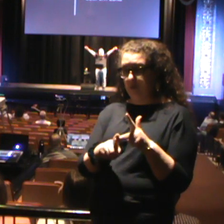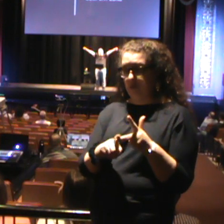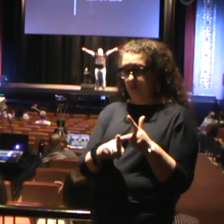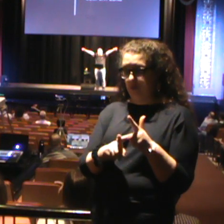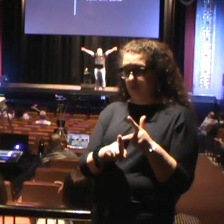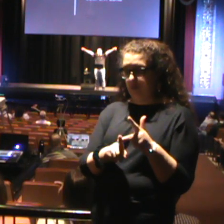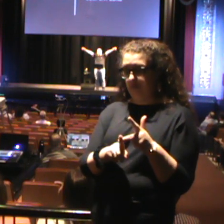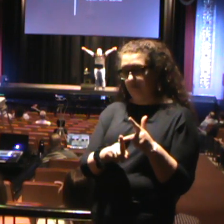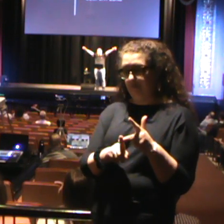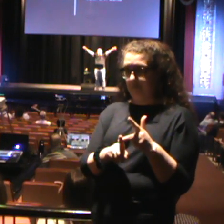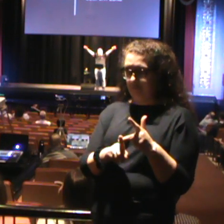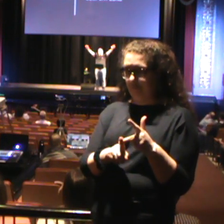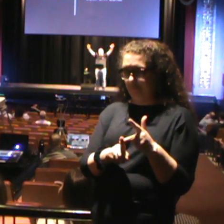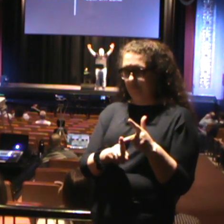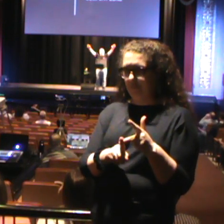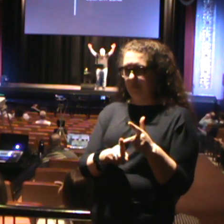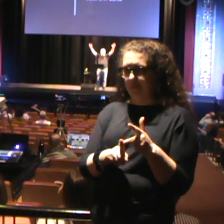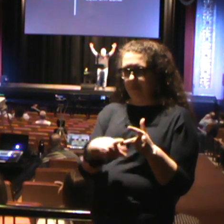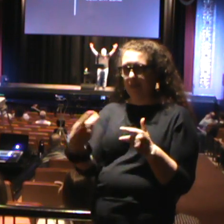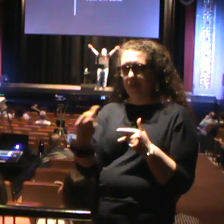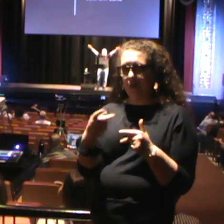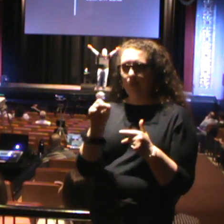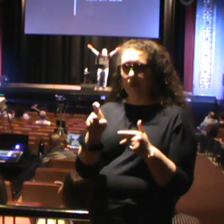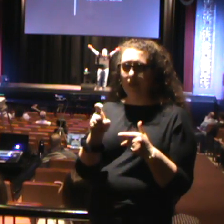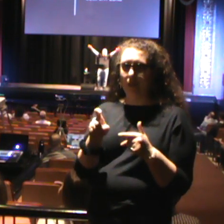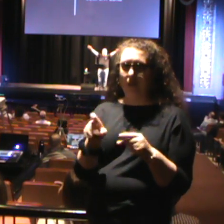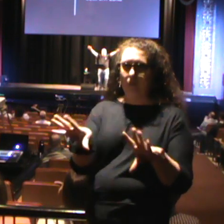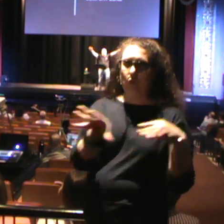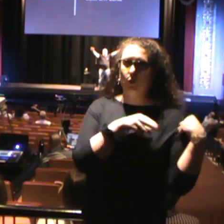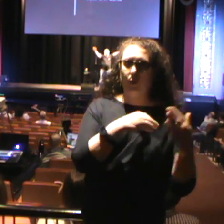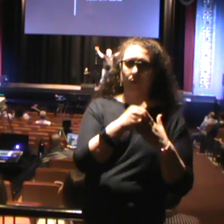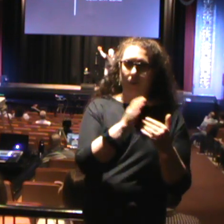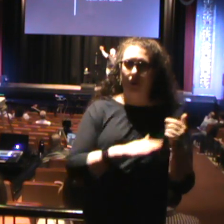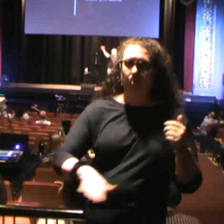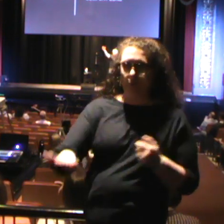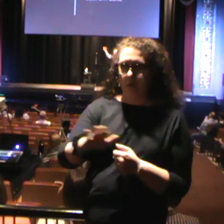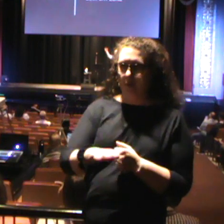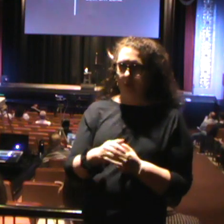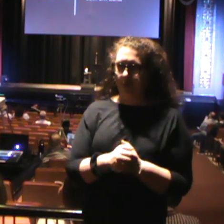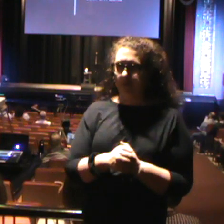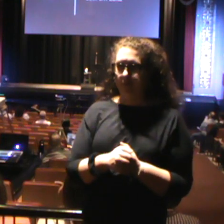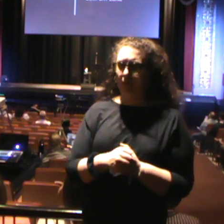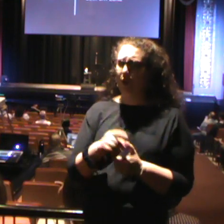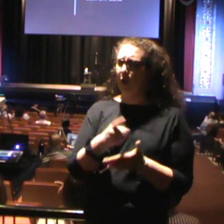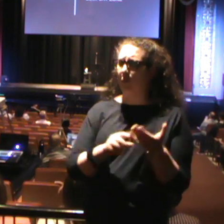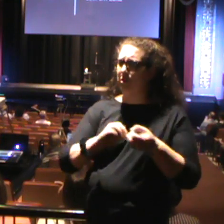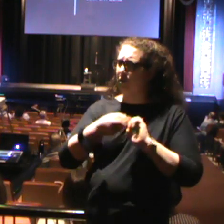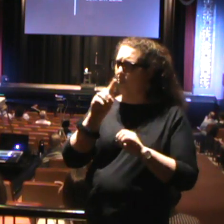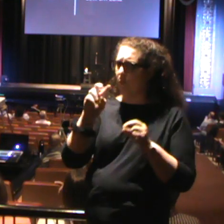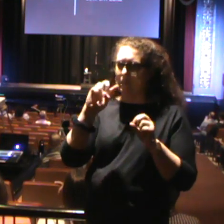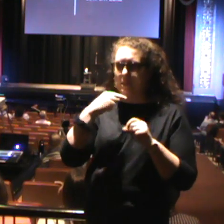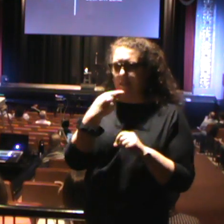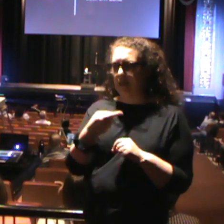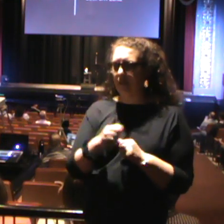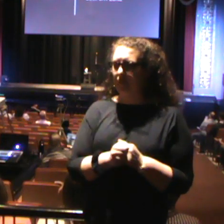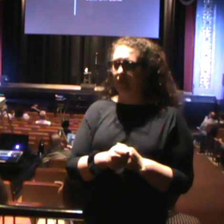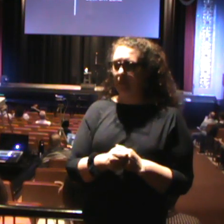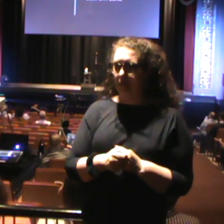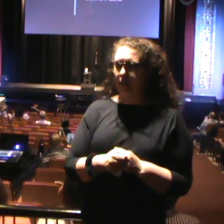22, the whole thing, is that we've got to get out of our comfort zones. Church, what's our number one saying at Beacon Hill? Get